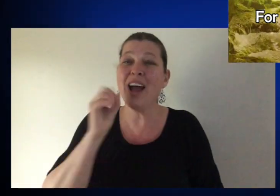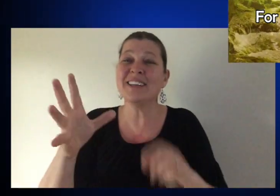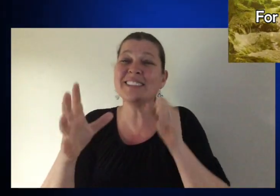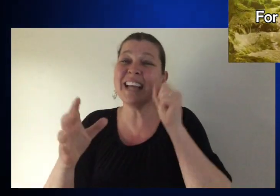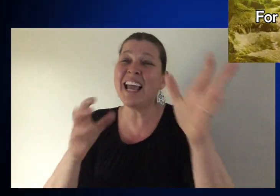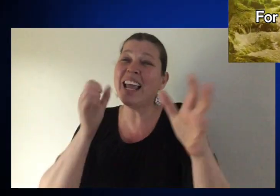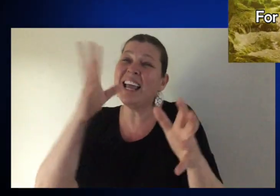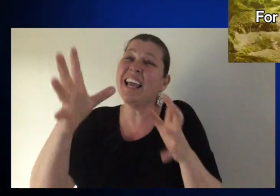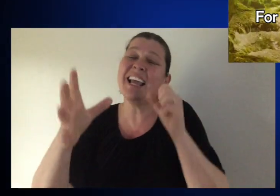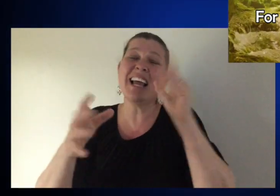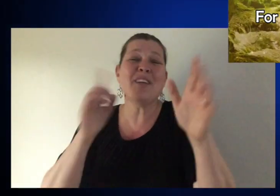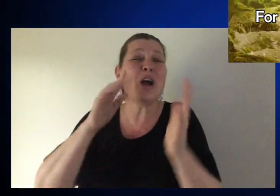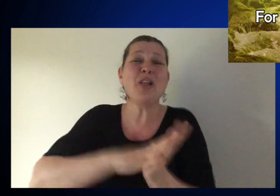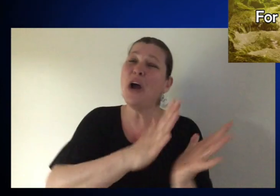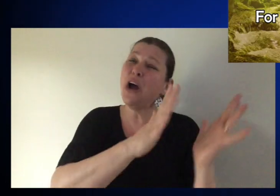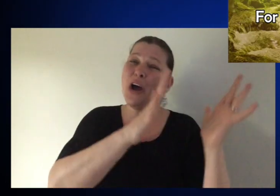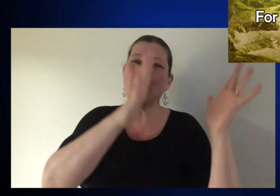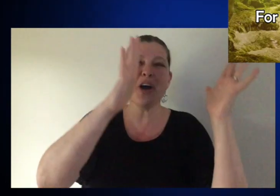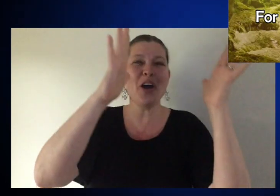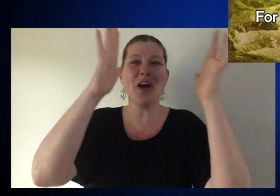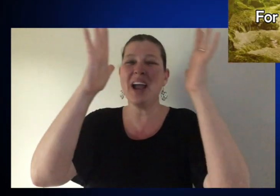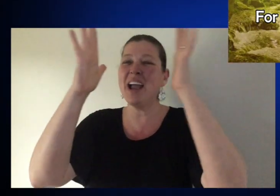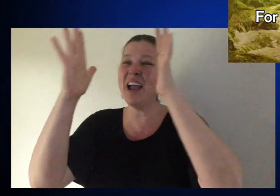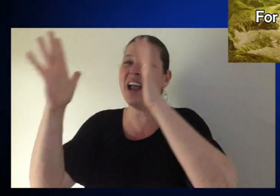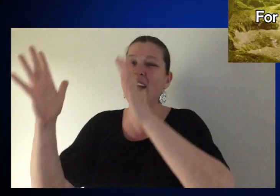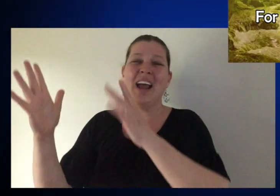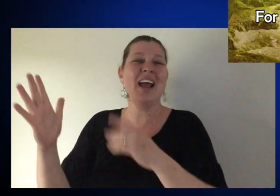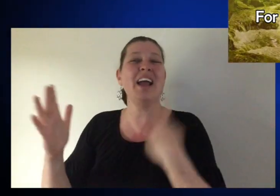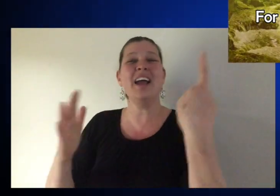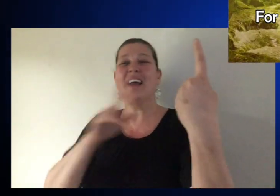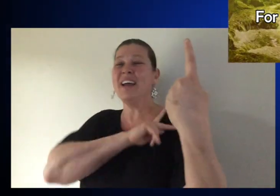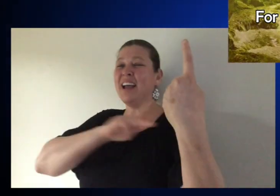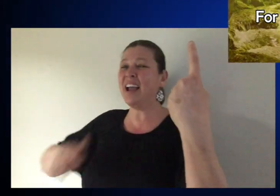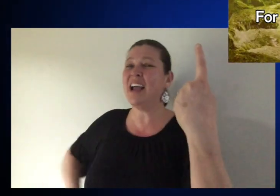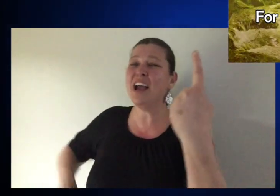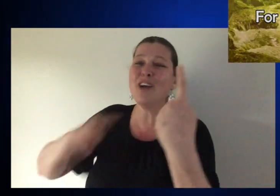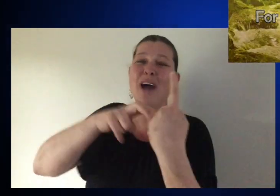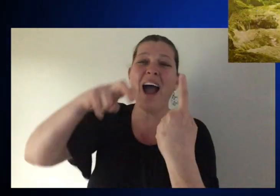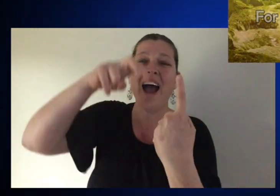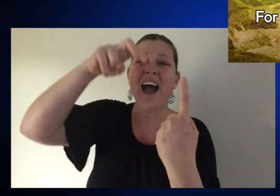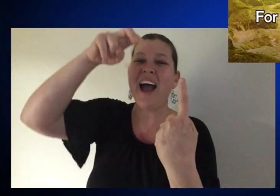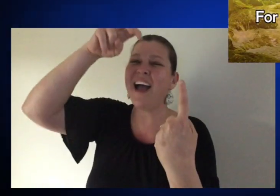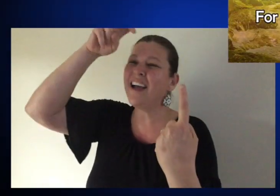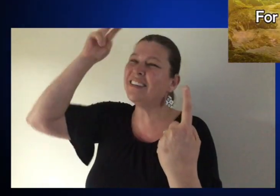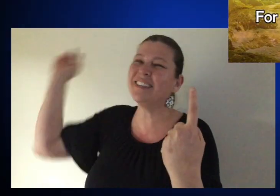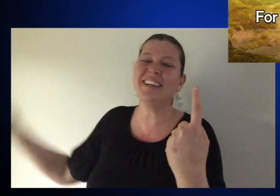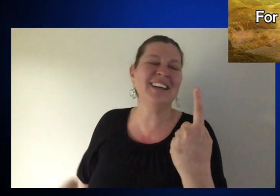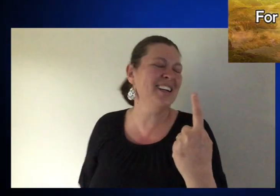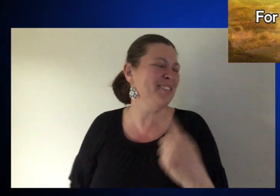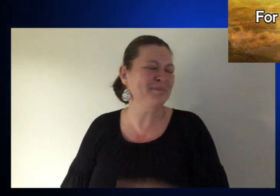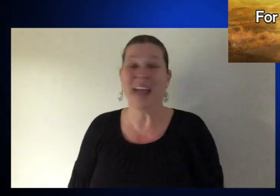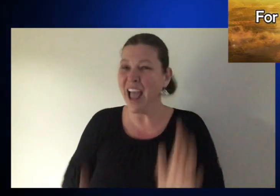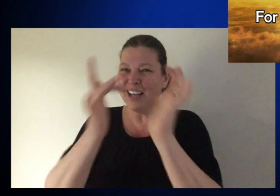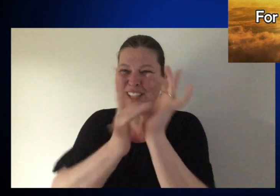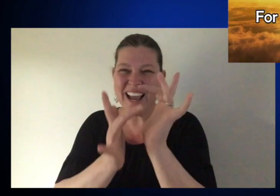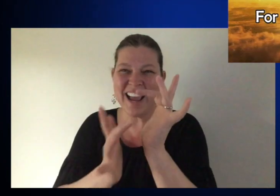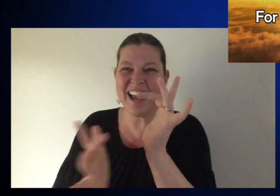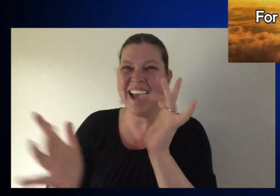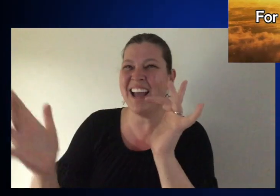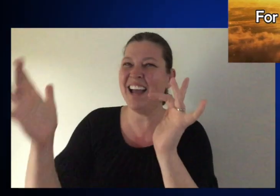singing for the glory of the risen King Jesus,